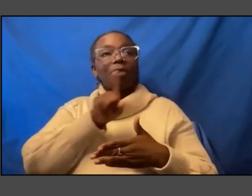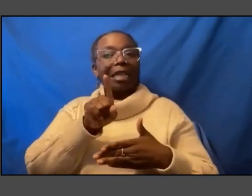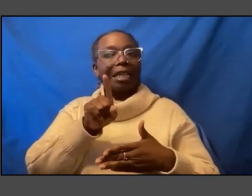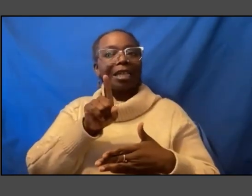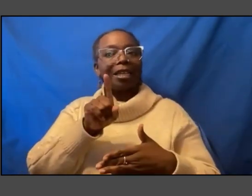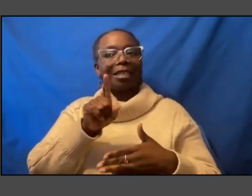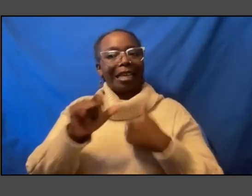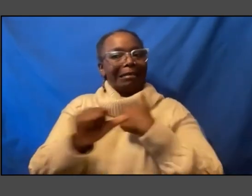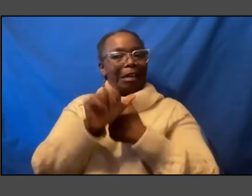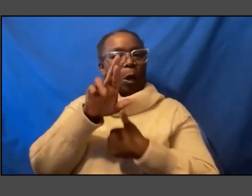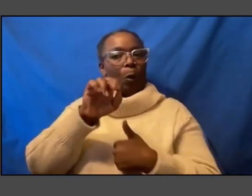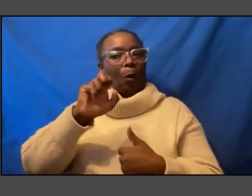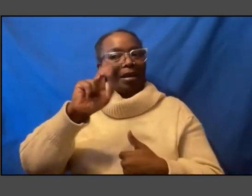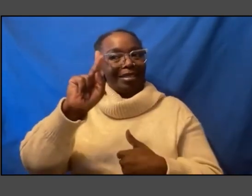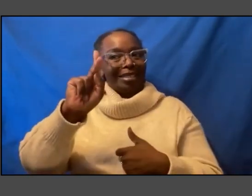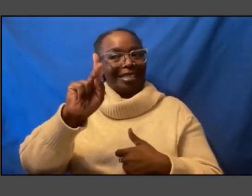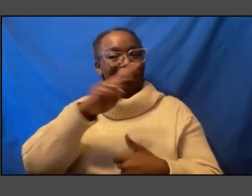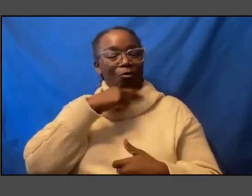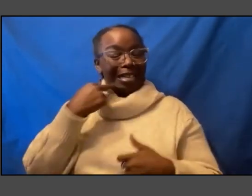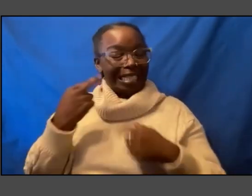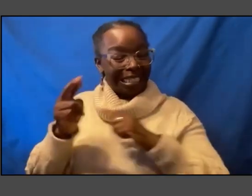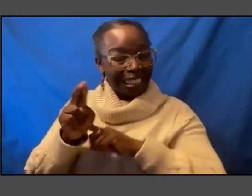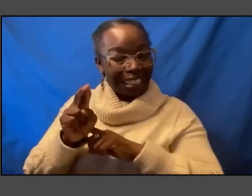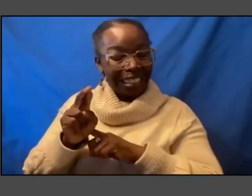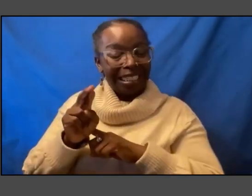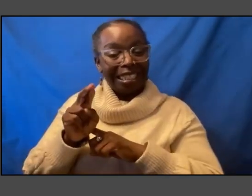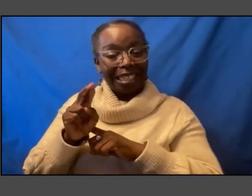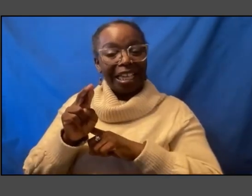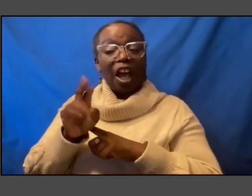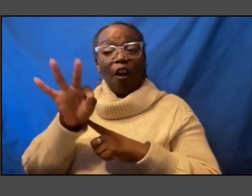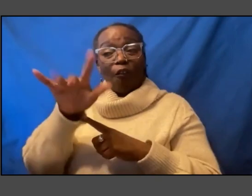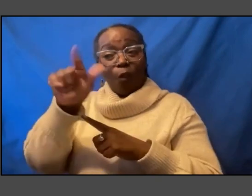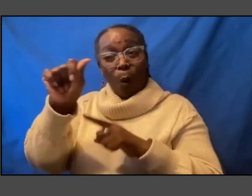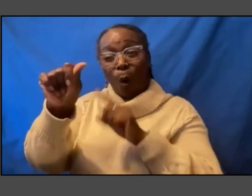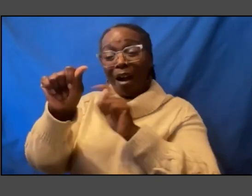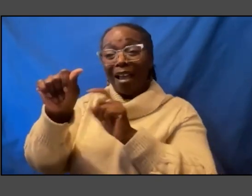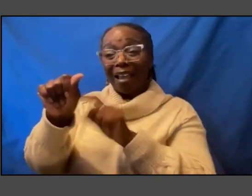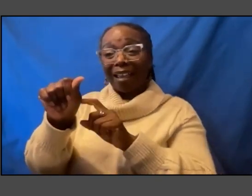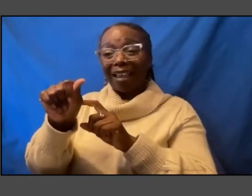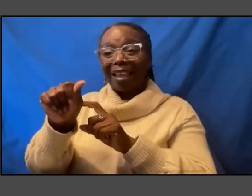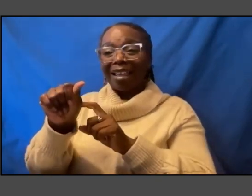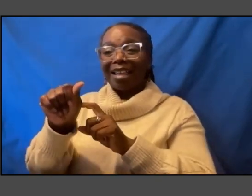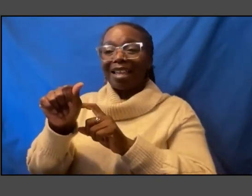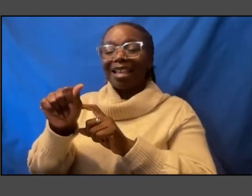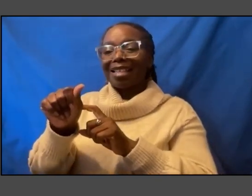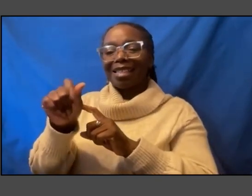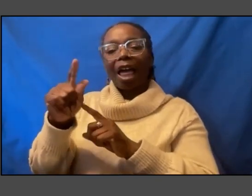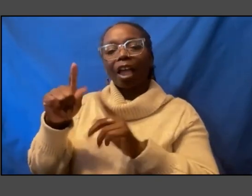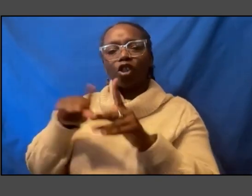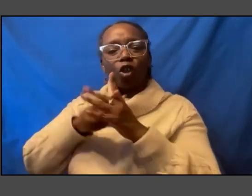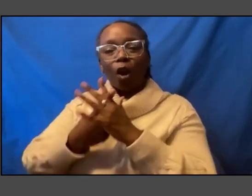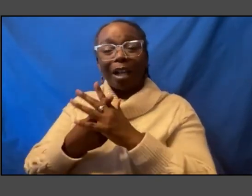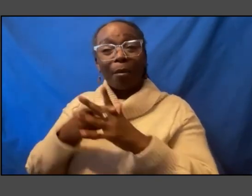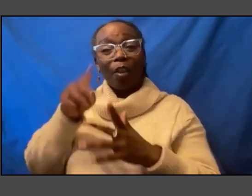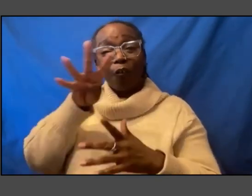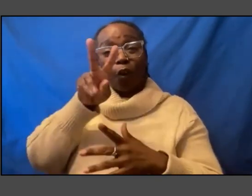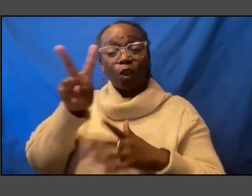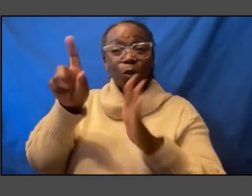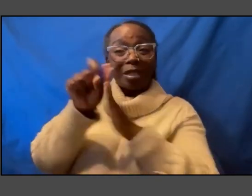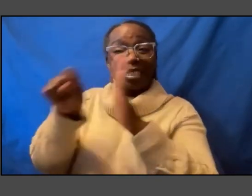of um the fact that Florida is the bellwether but there are 42 states that have legislation pending